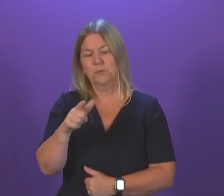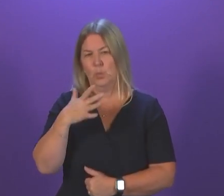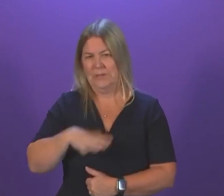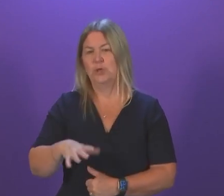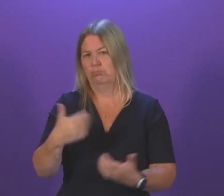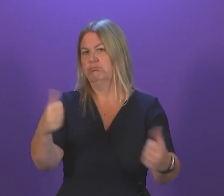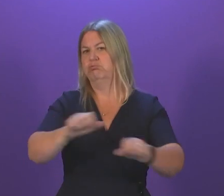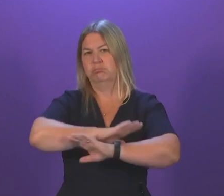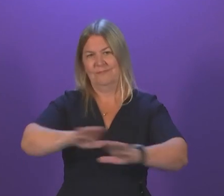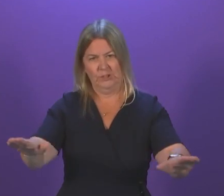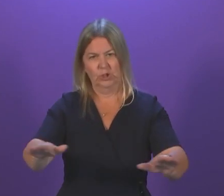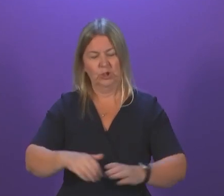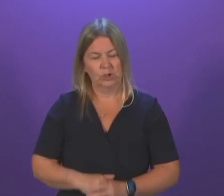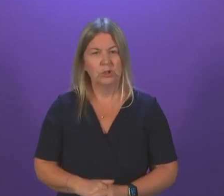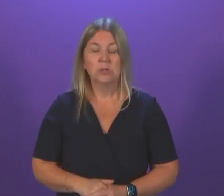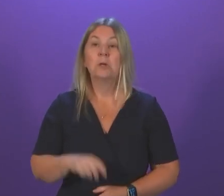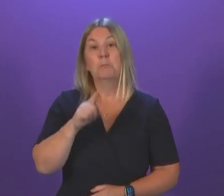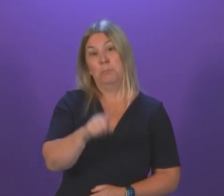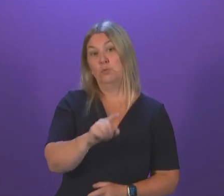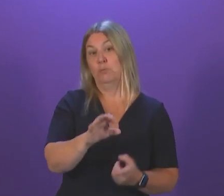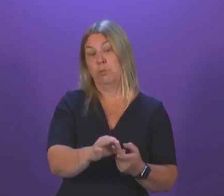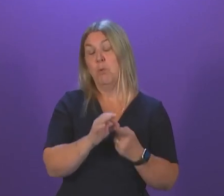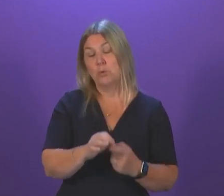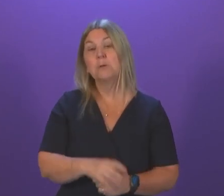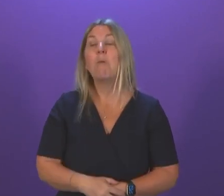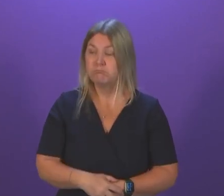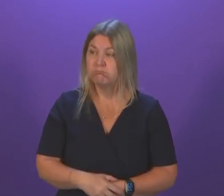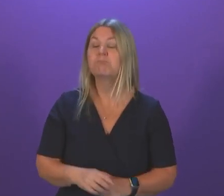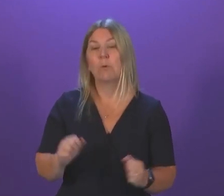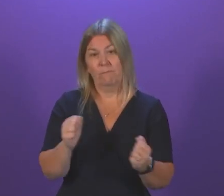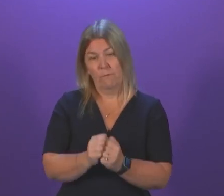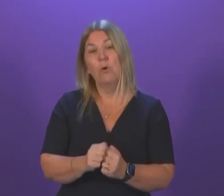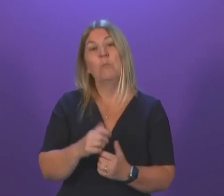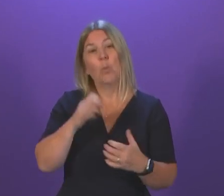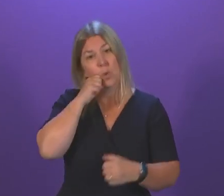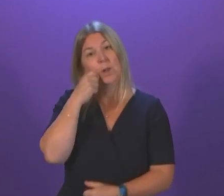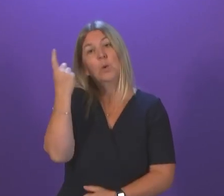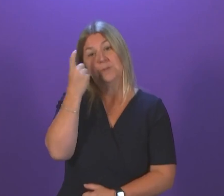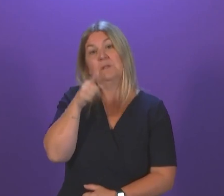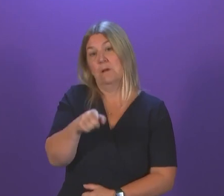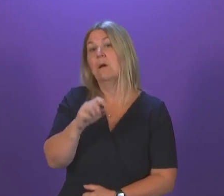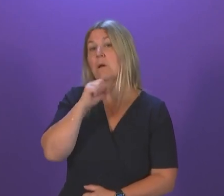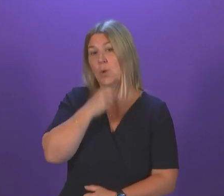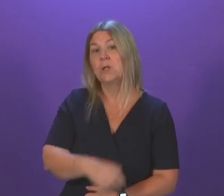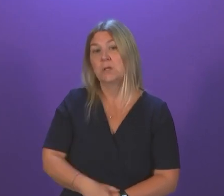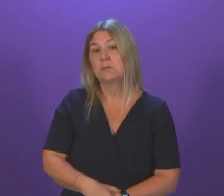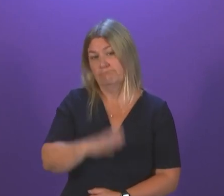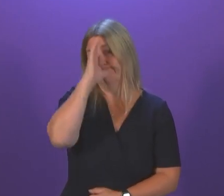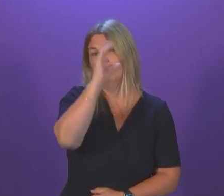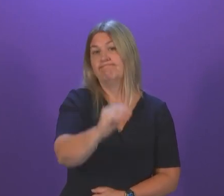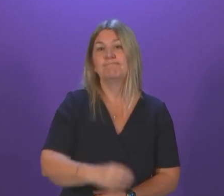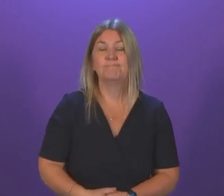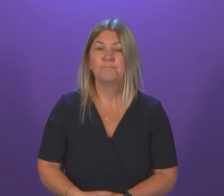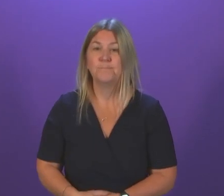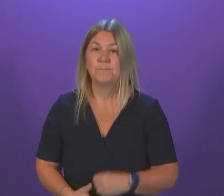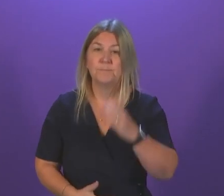But in terms of the specific proposal, I can confirm that we will give that consideration and we will report back to Parliament further in due course.